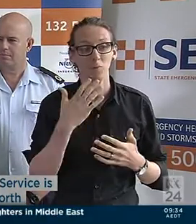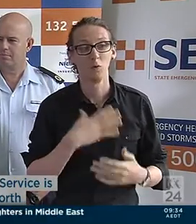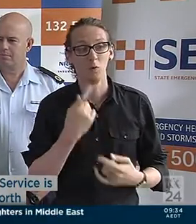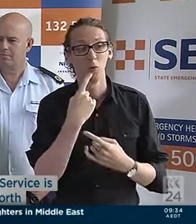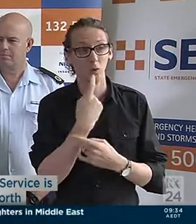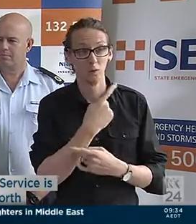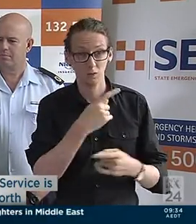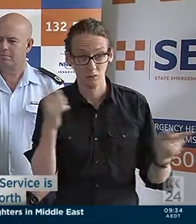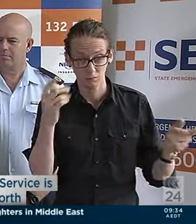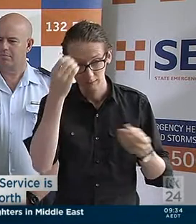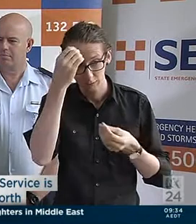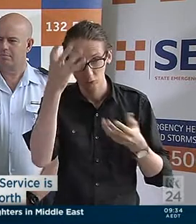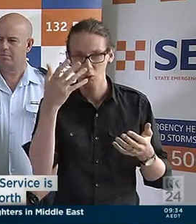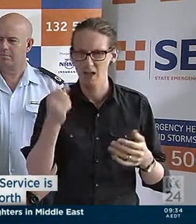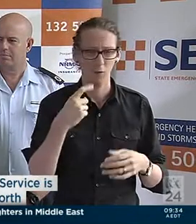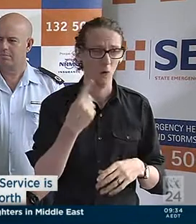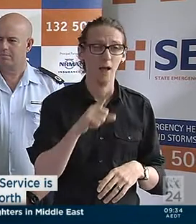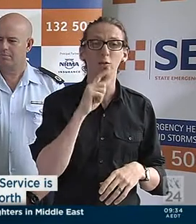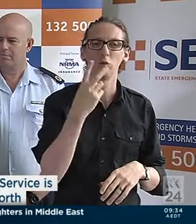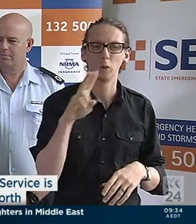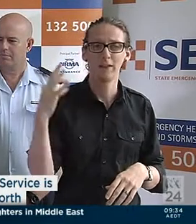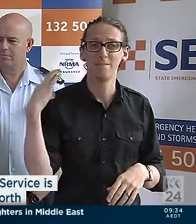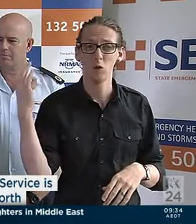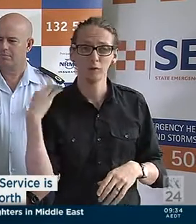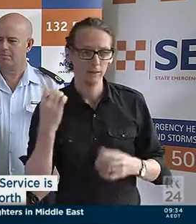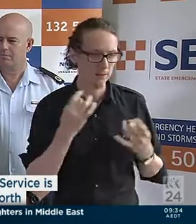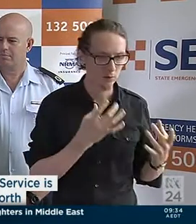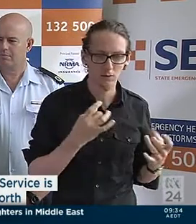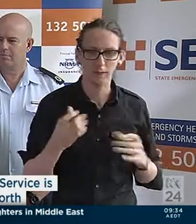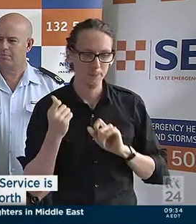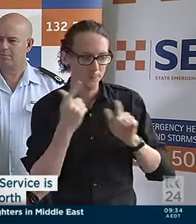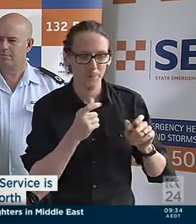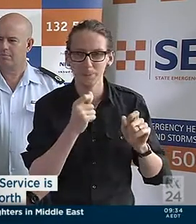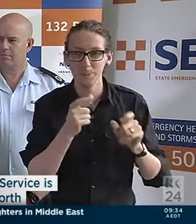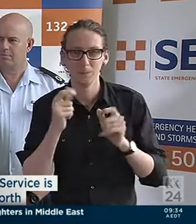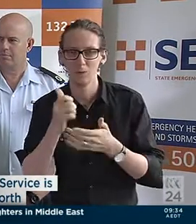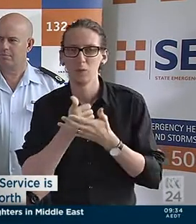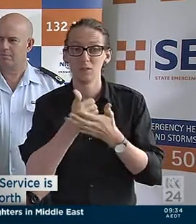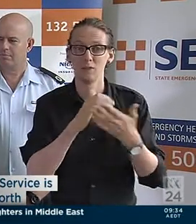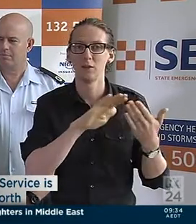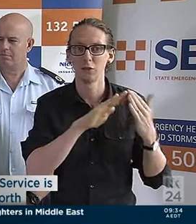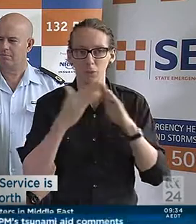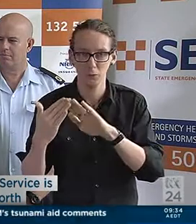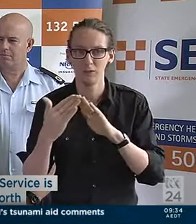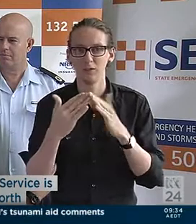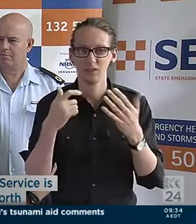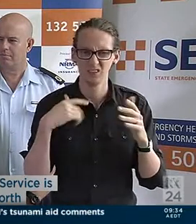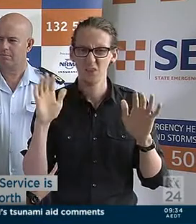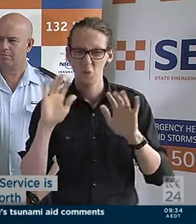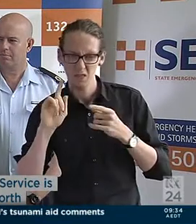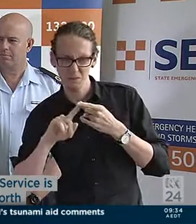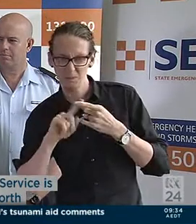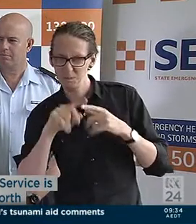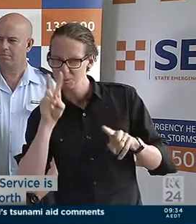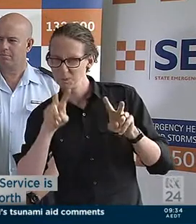to say that we've got in excess of 120 volunteers who are on the ground ready to assist the community as the weather system